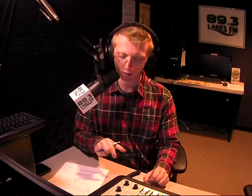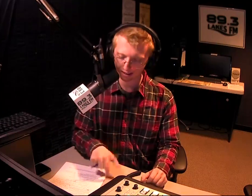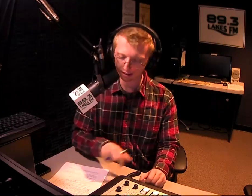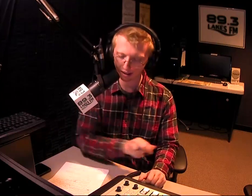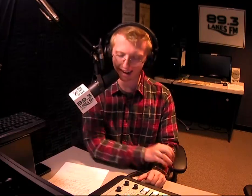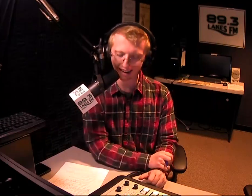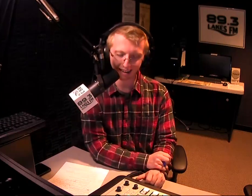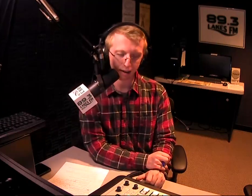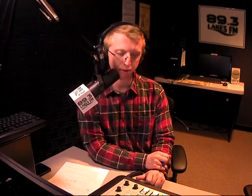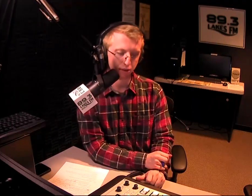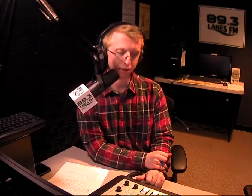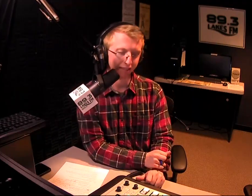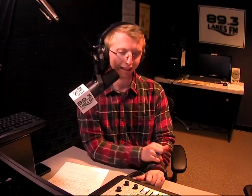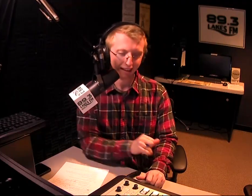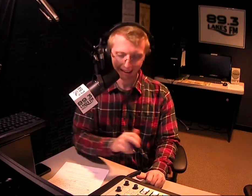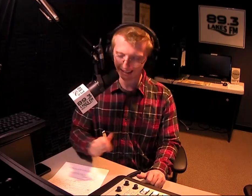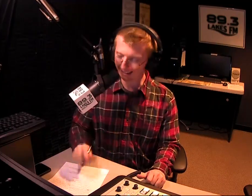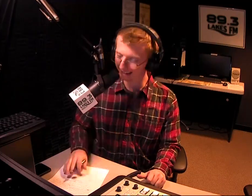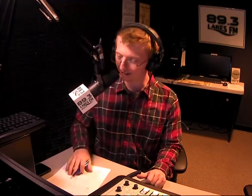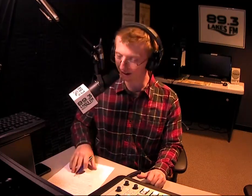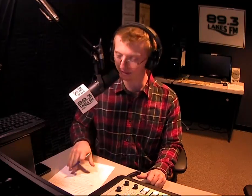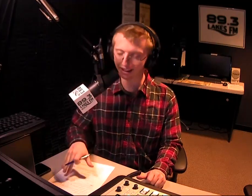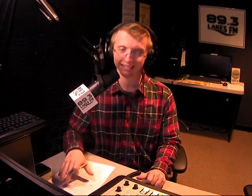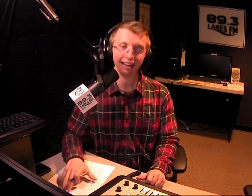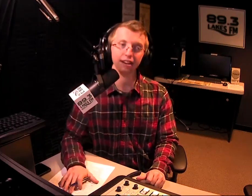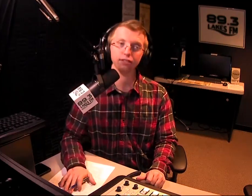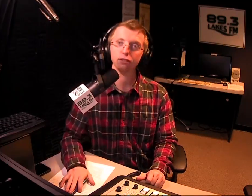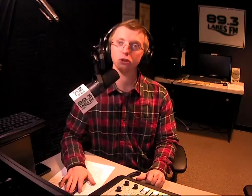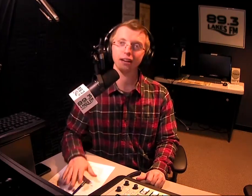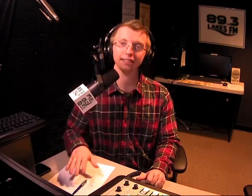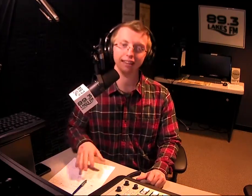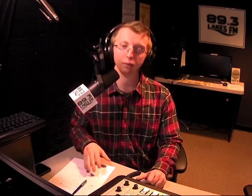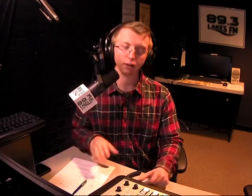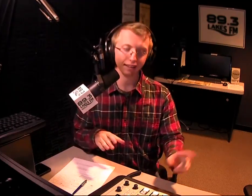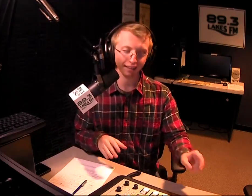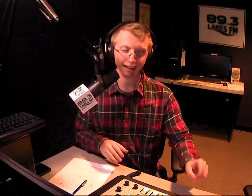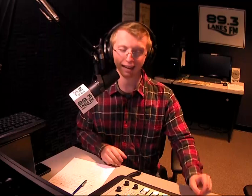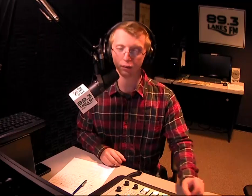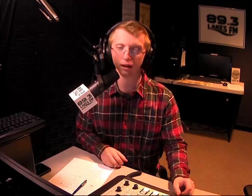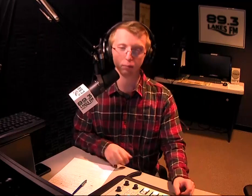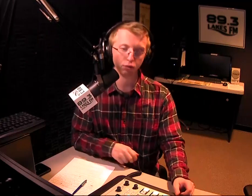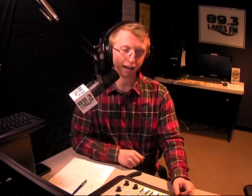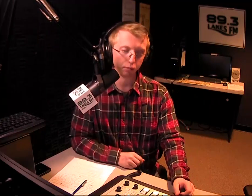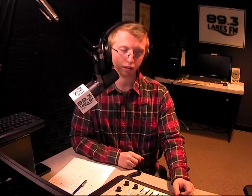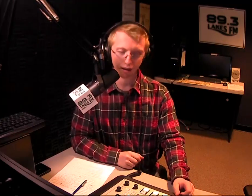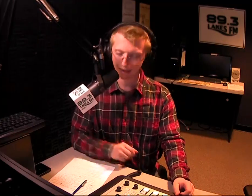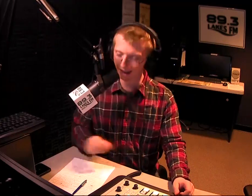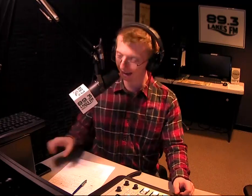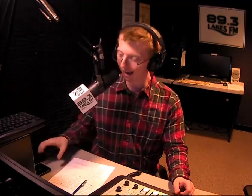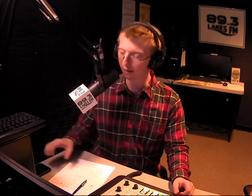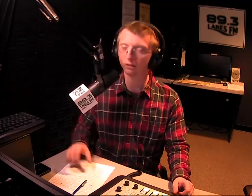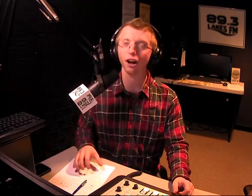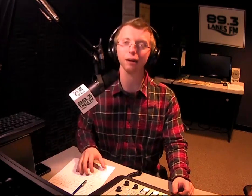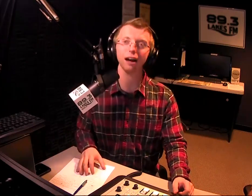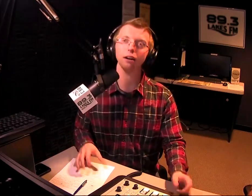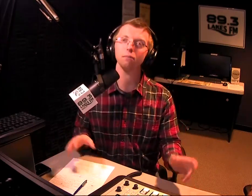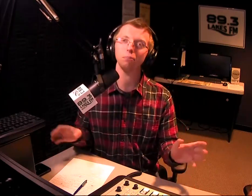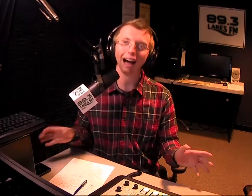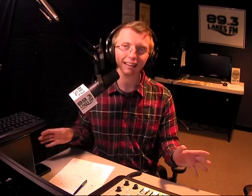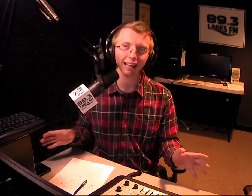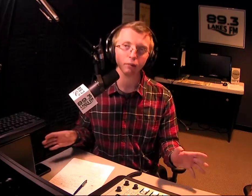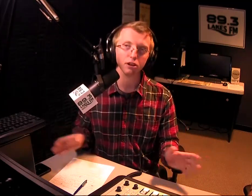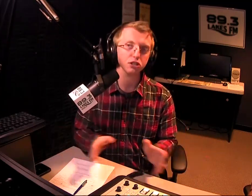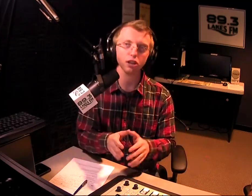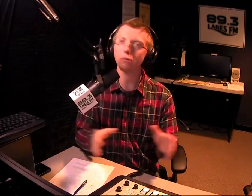will be live right here on 89.3 Lakes FM. thank Dave for joining us today. We're going to take a quick break and we'll come back and we'll talk